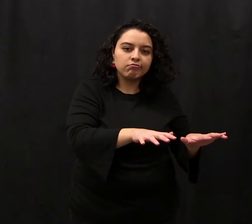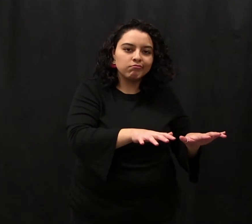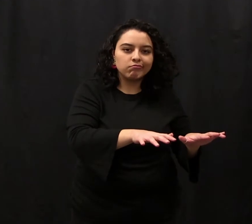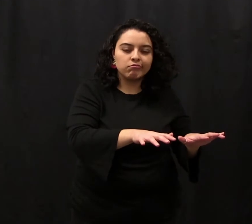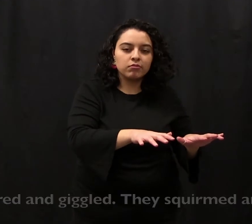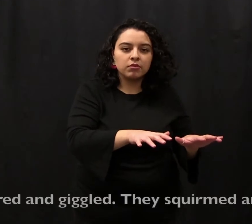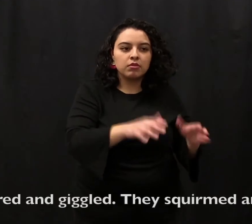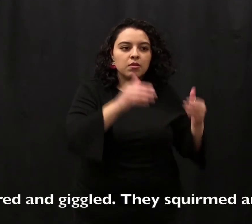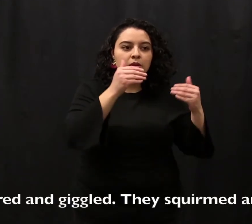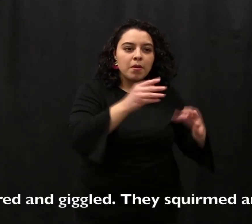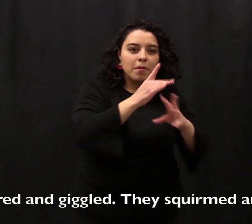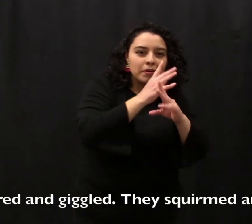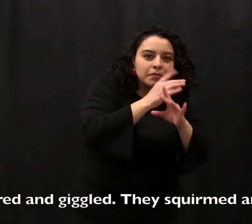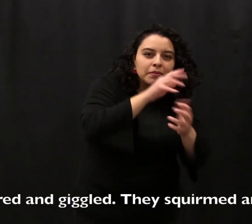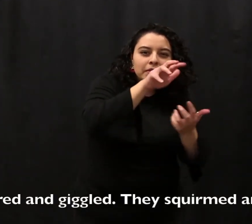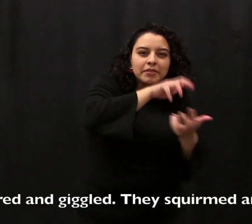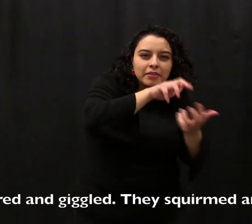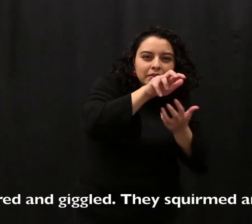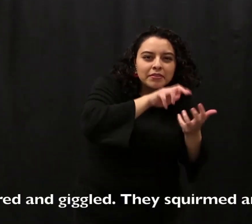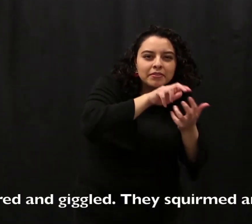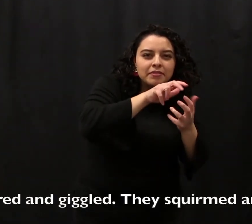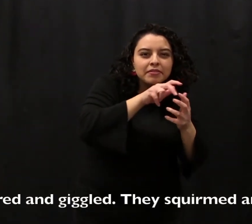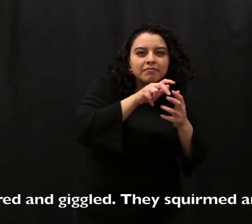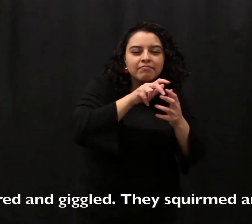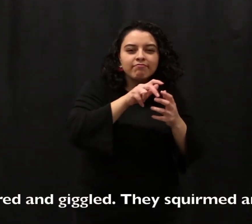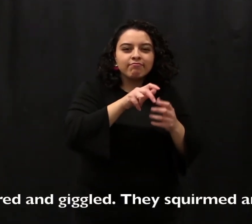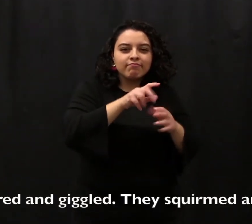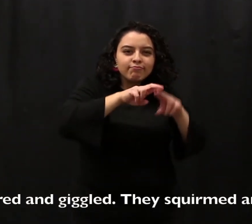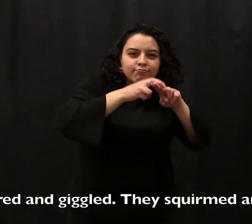They whispered and giggled. They squirmed and made faces.